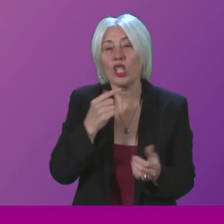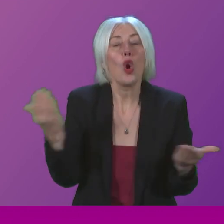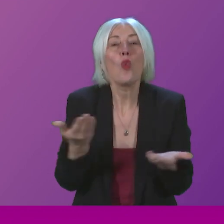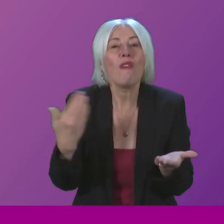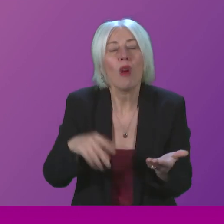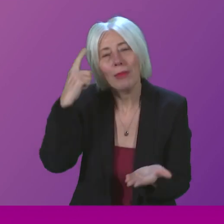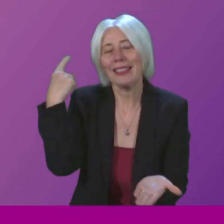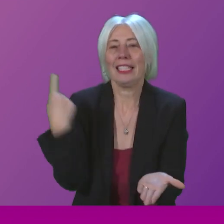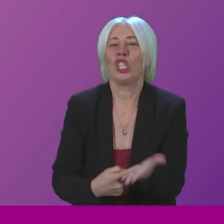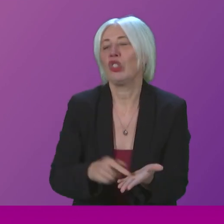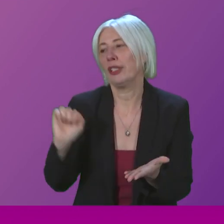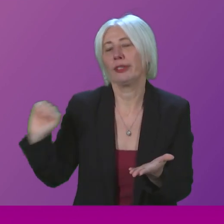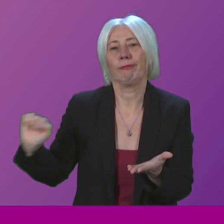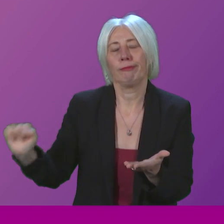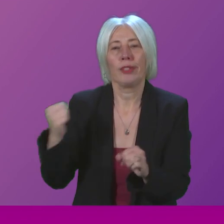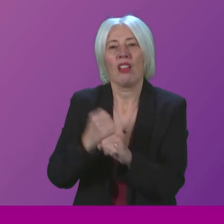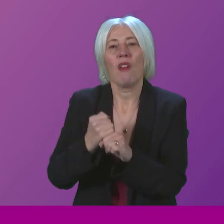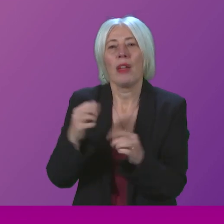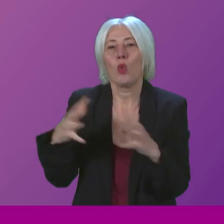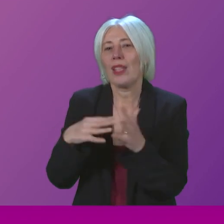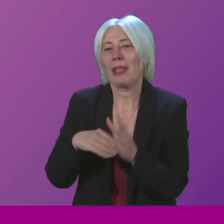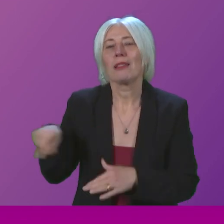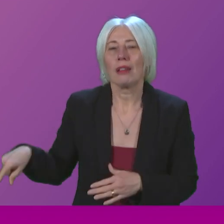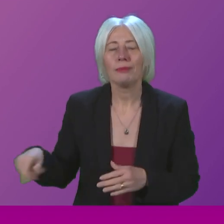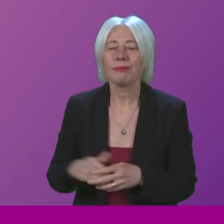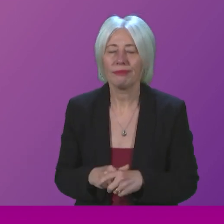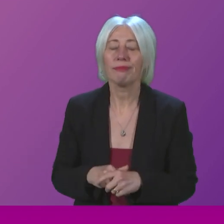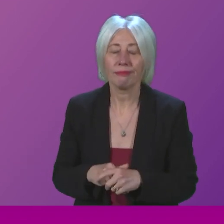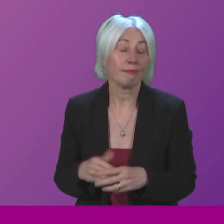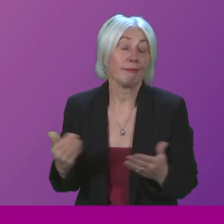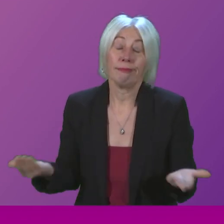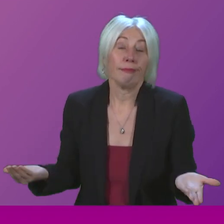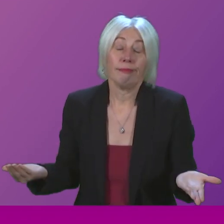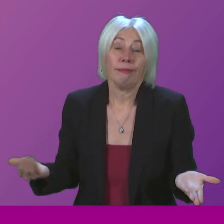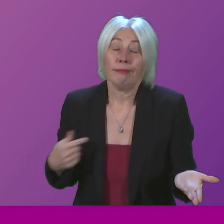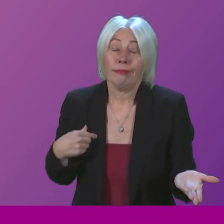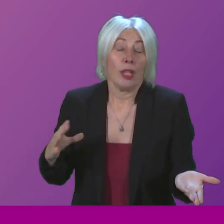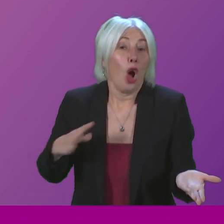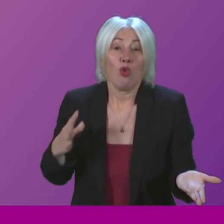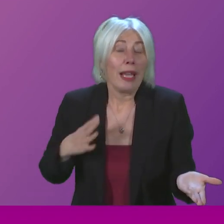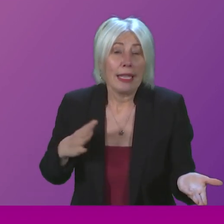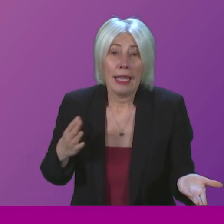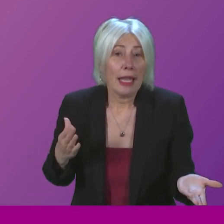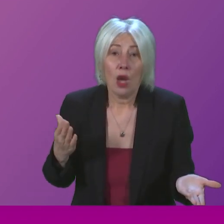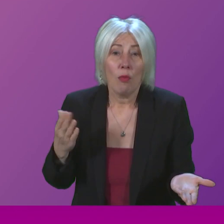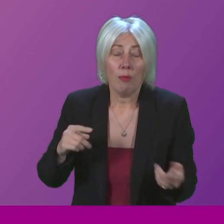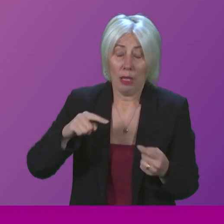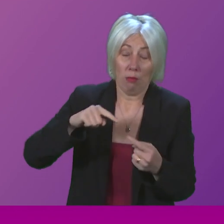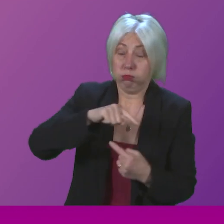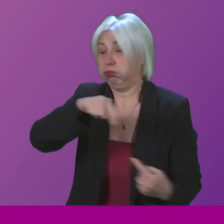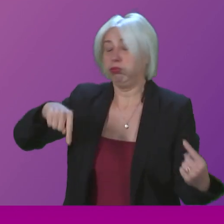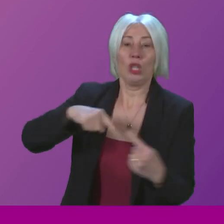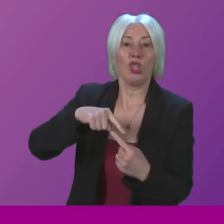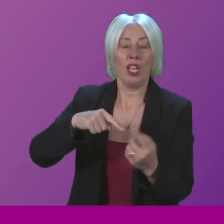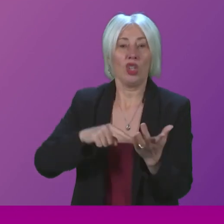taken by the government at Westminster. We have already had, of course, the U-turn in terms